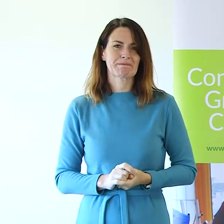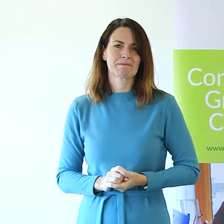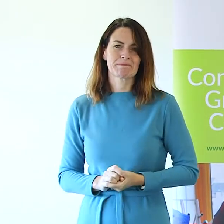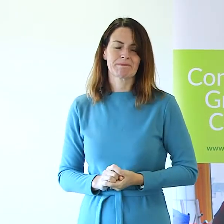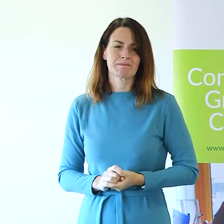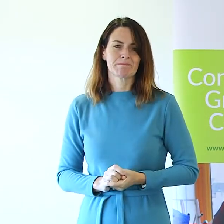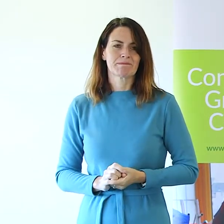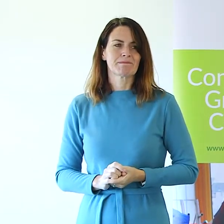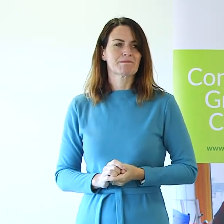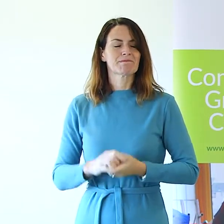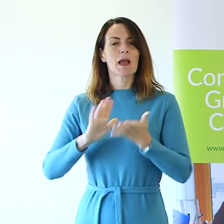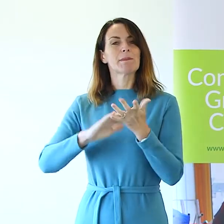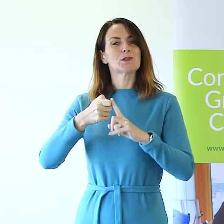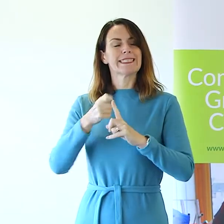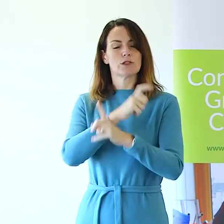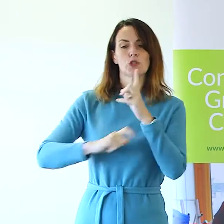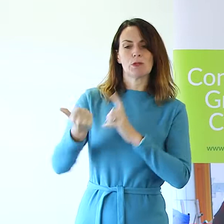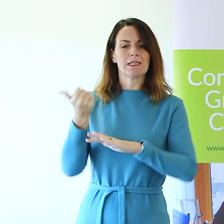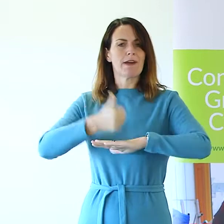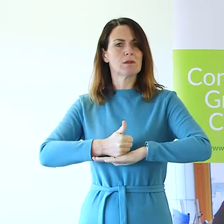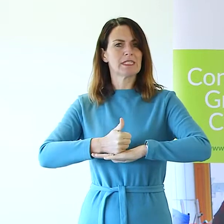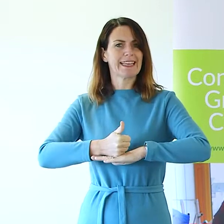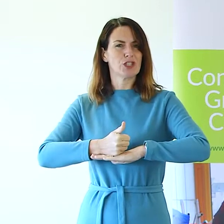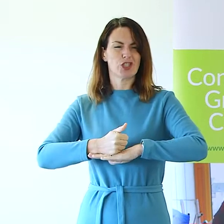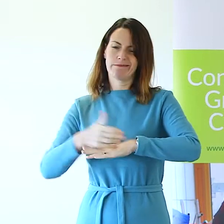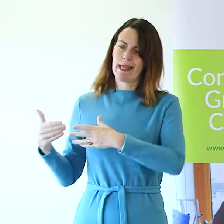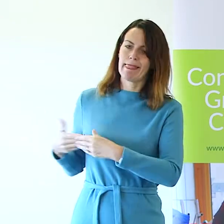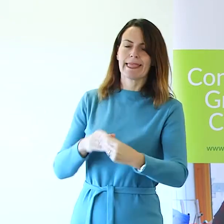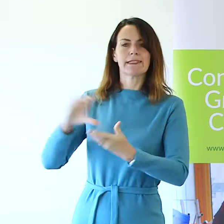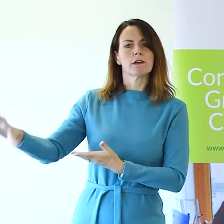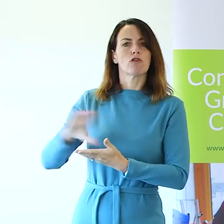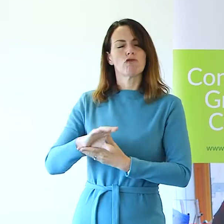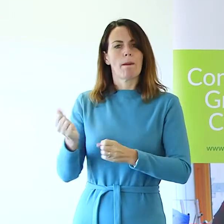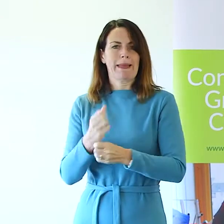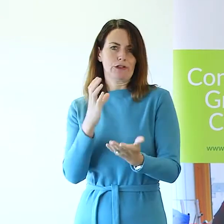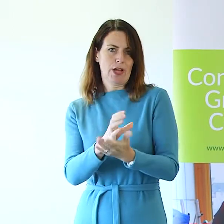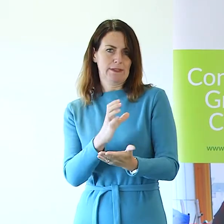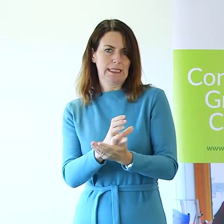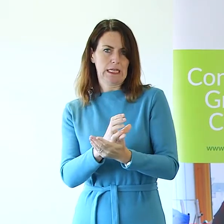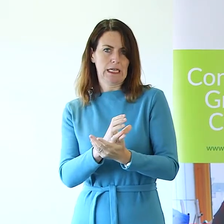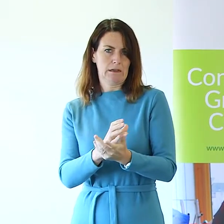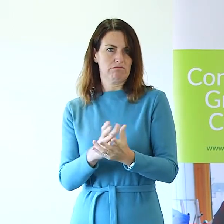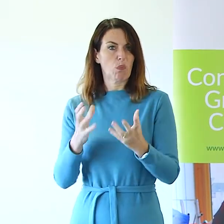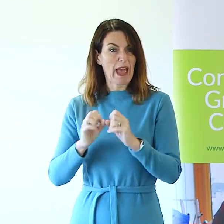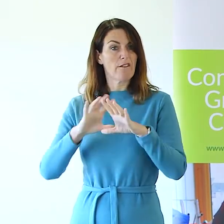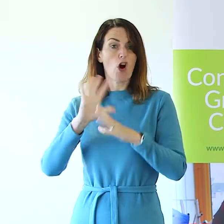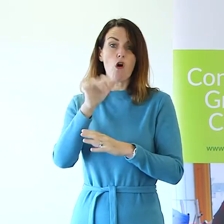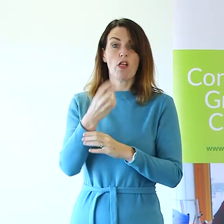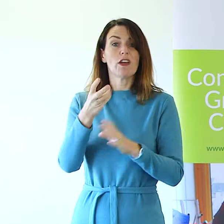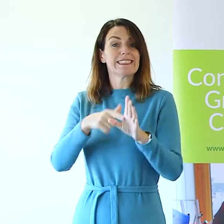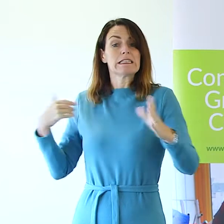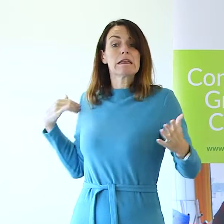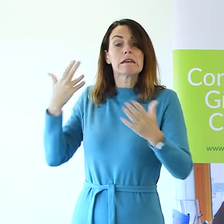Milton Keynes Community Foundation is a leading grant making charity with over 30 years